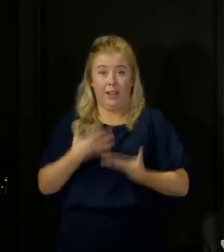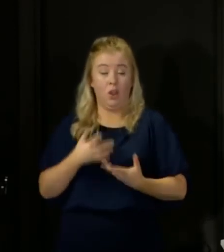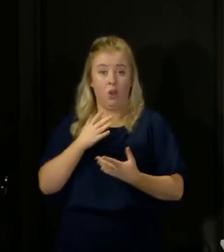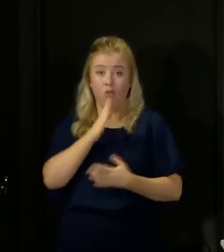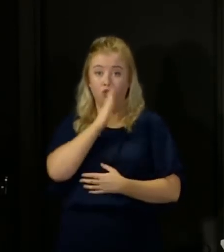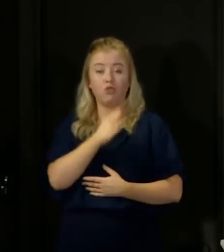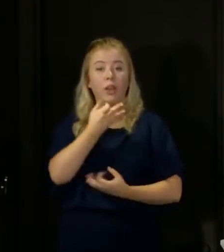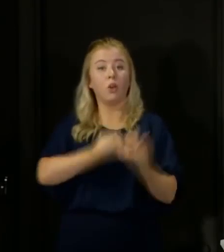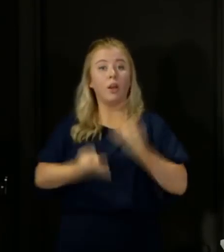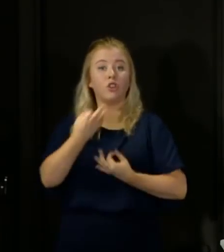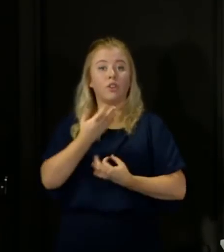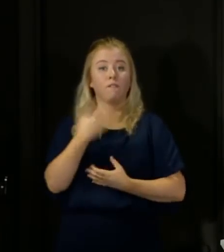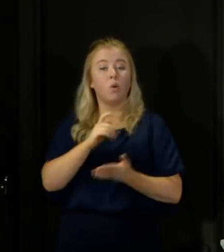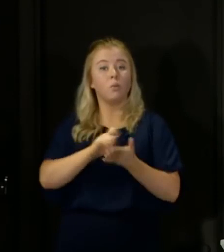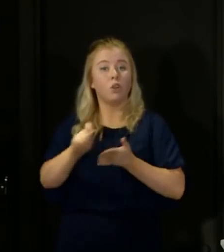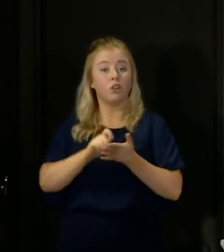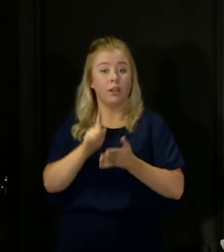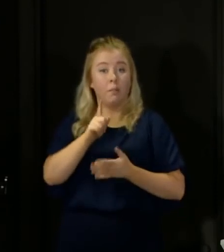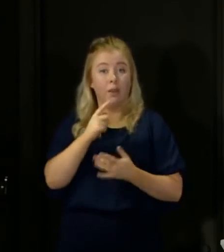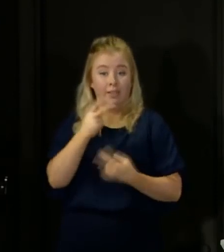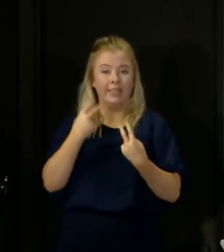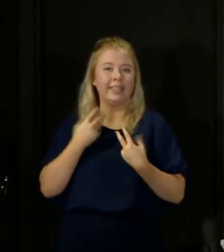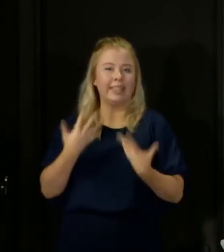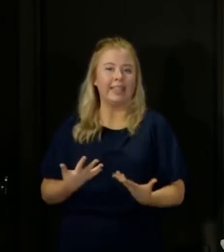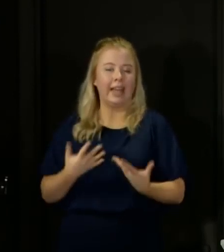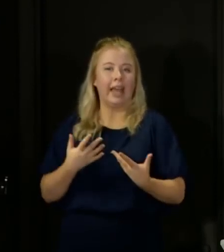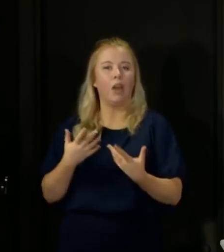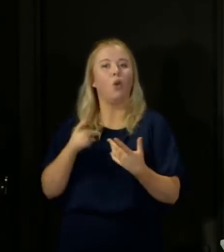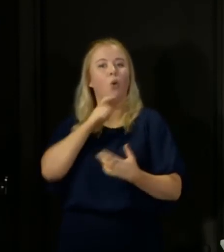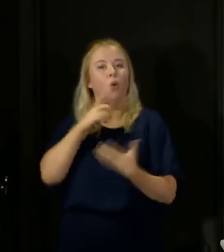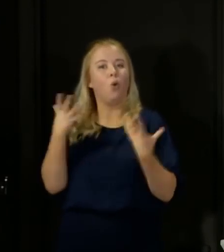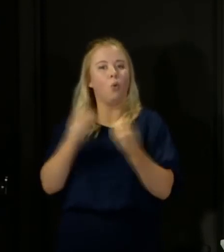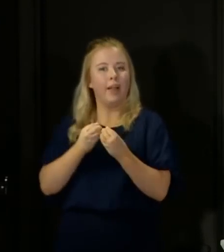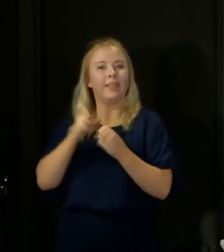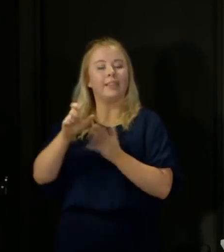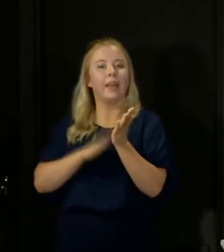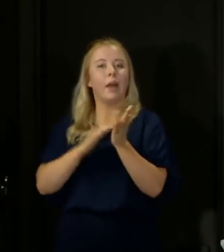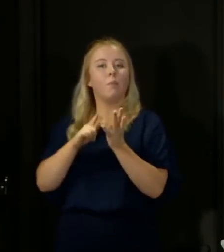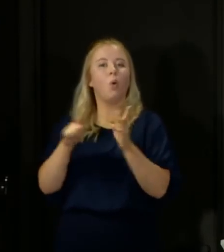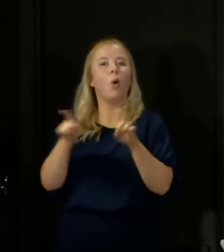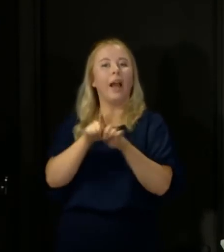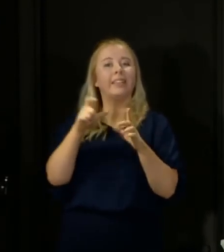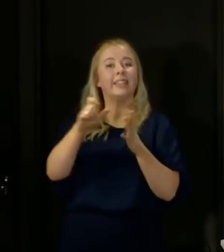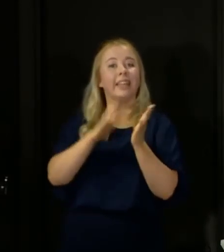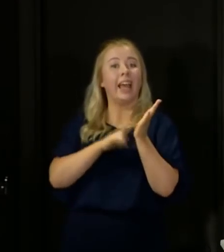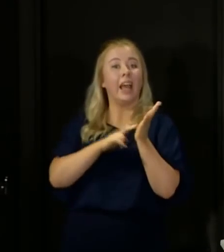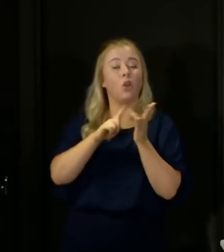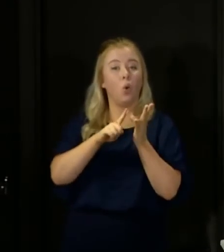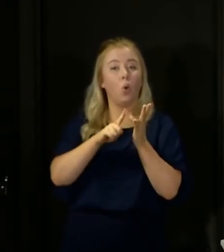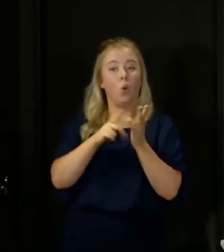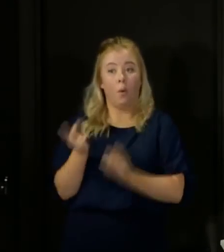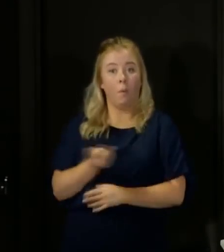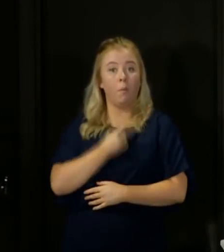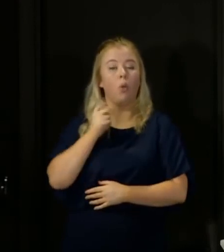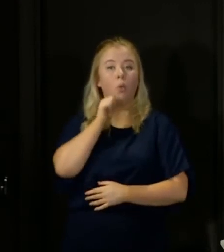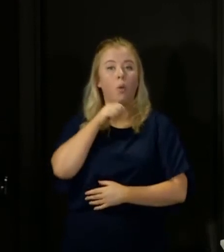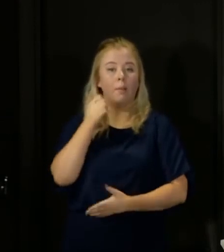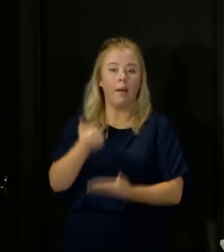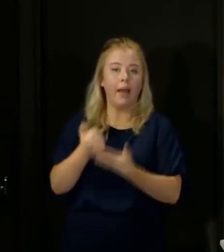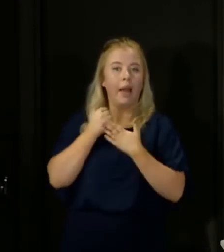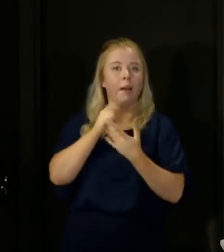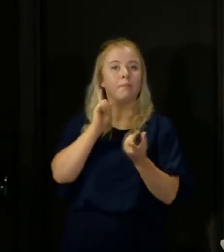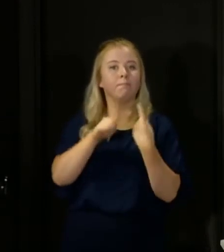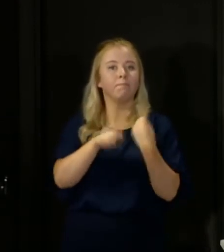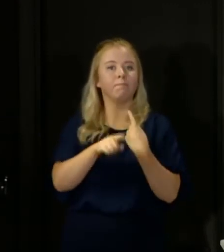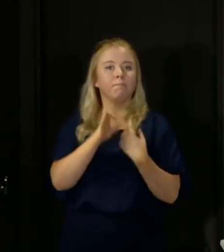to questions from journalists. But you will have seen I'm joined here today by the Chief Medical Officer and the Chief Nursing Officer, who will, of course, be helping me answer